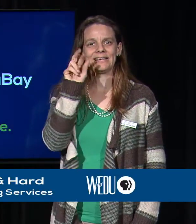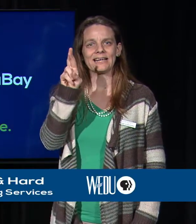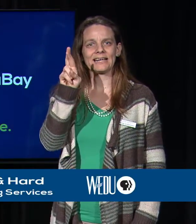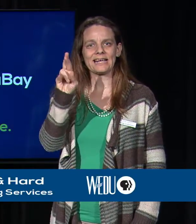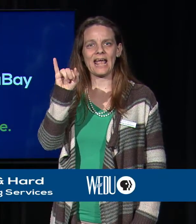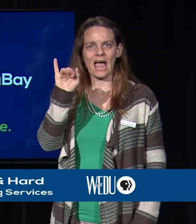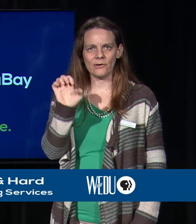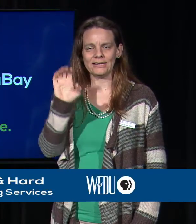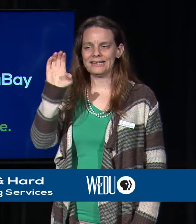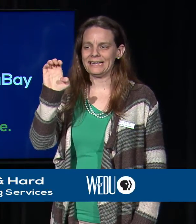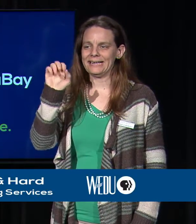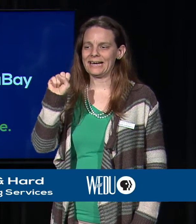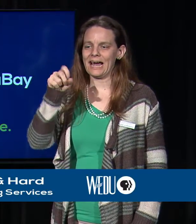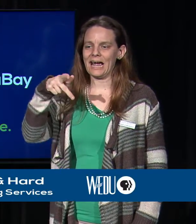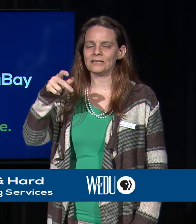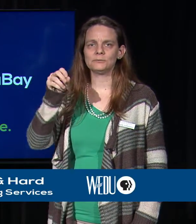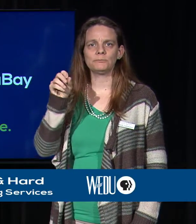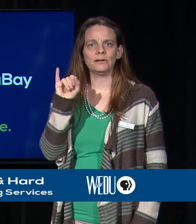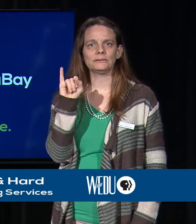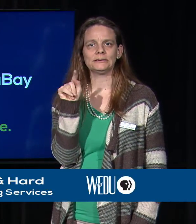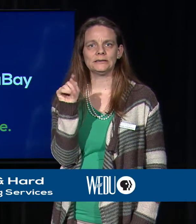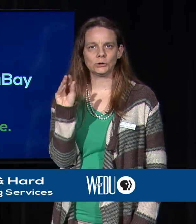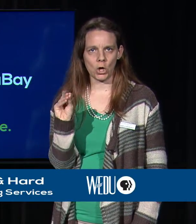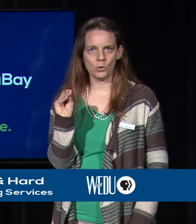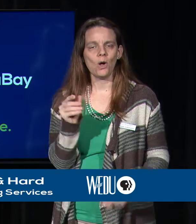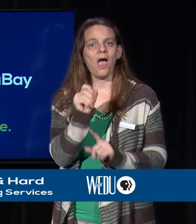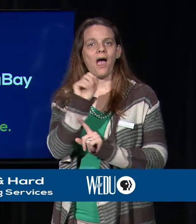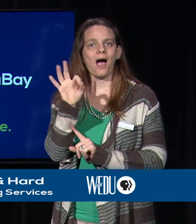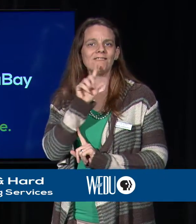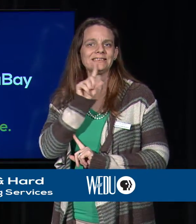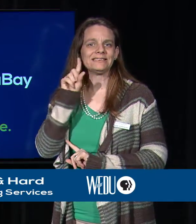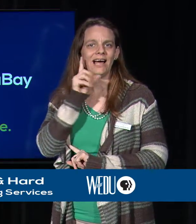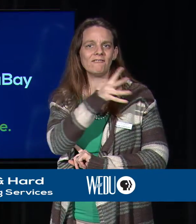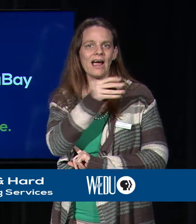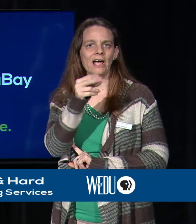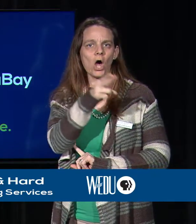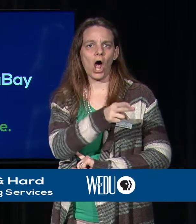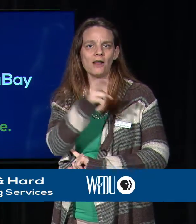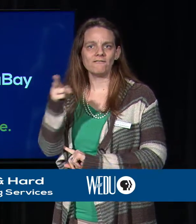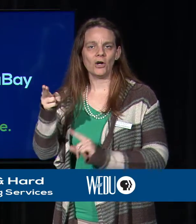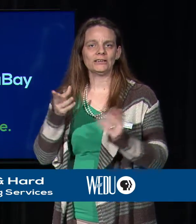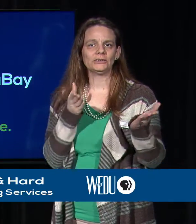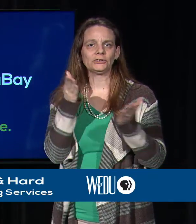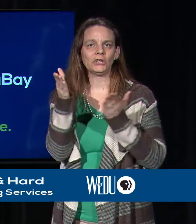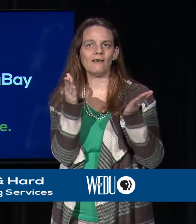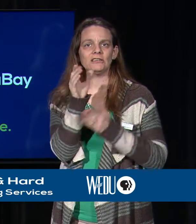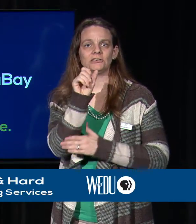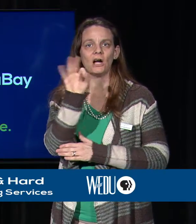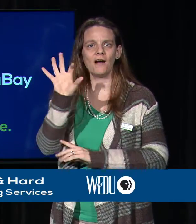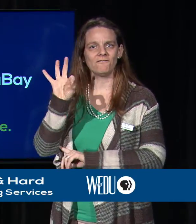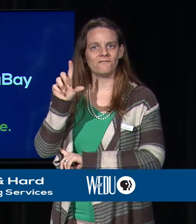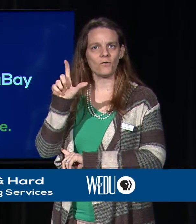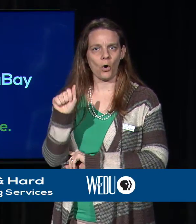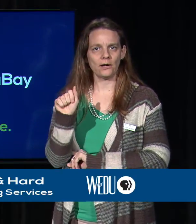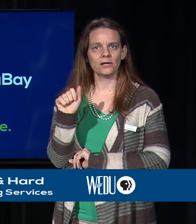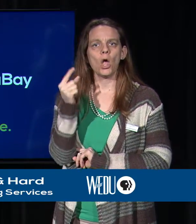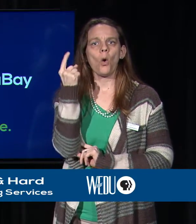Hi, I'm Carrie Espido of the Deaf and Hard of Hearing Services of Florida.